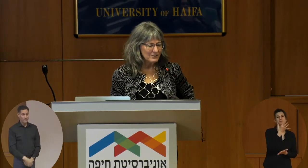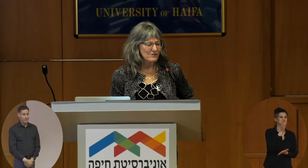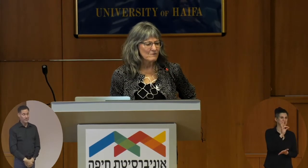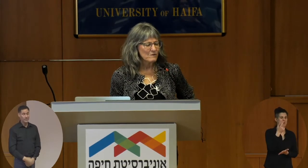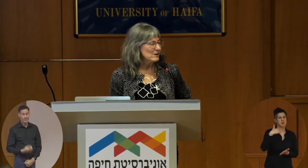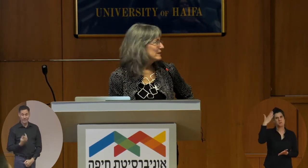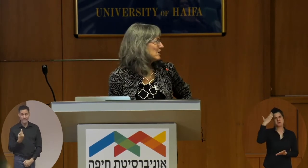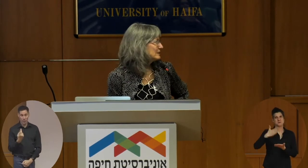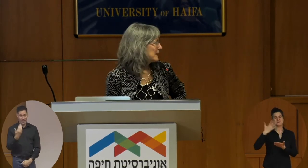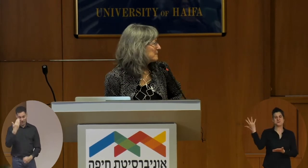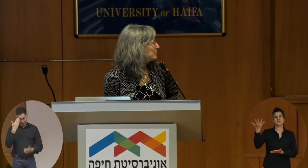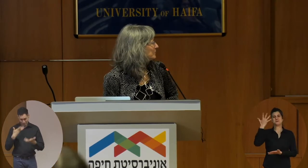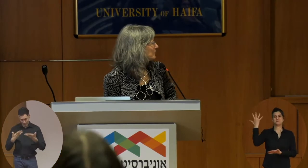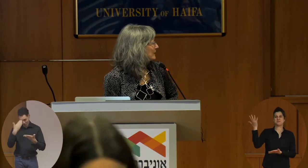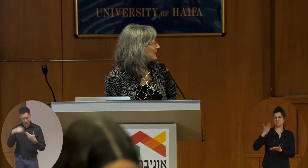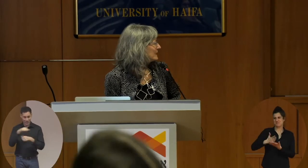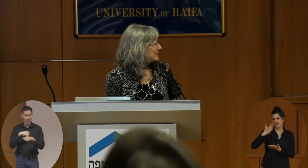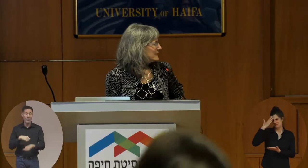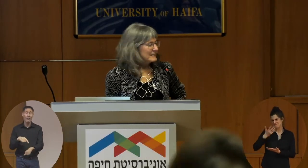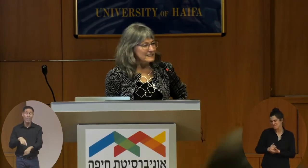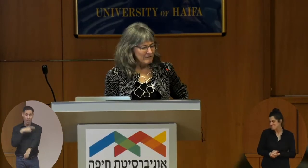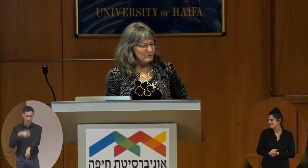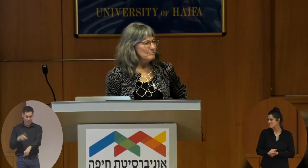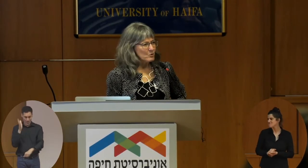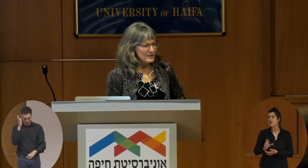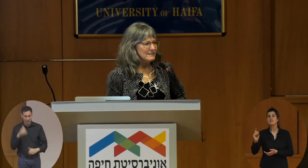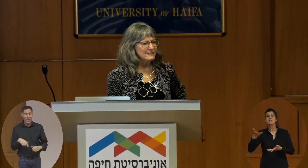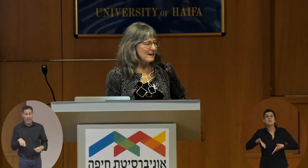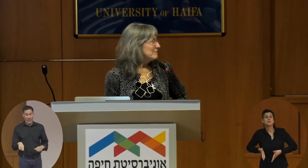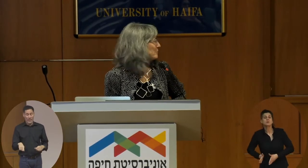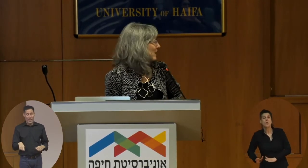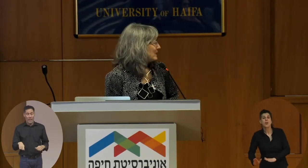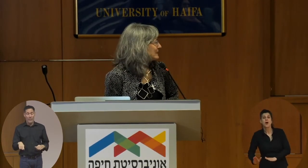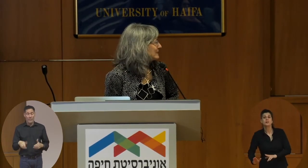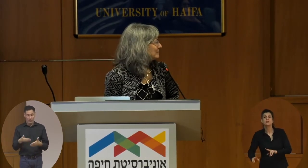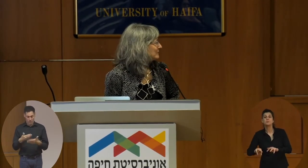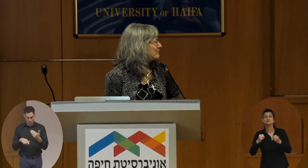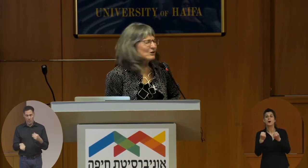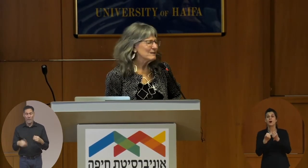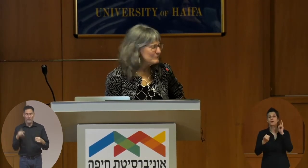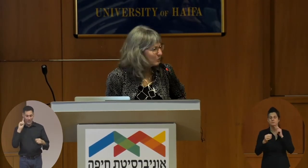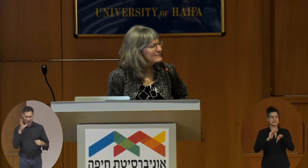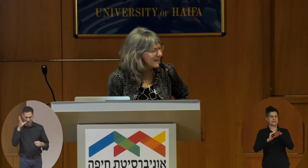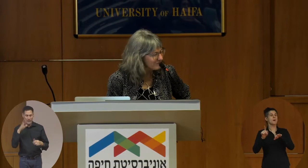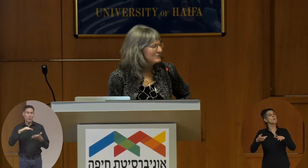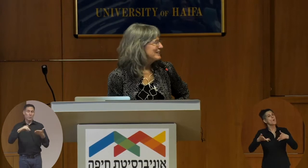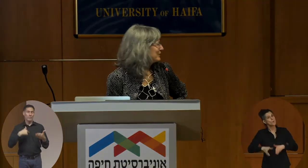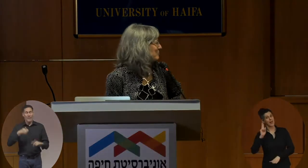each other for a very long time. David was born to deaf parents. I'm sorry, he was born deaf to hearing